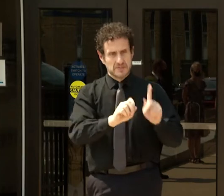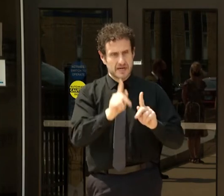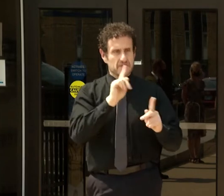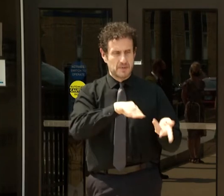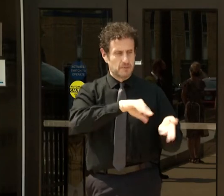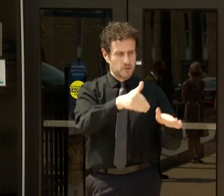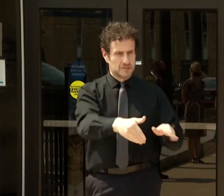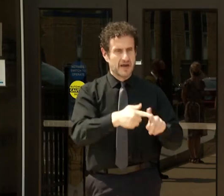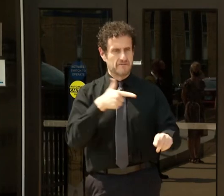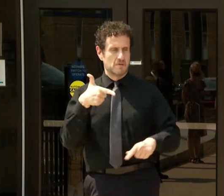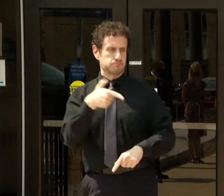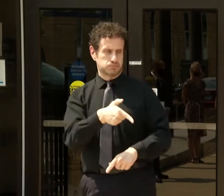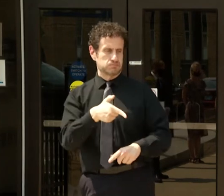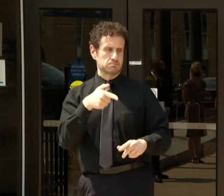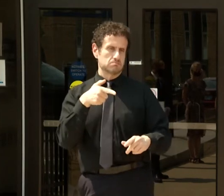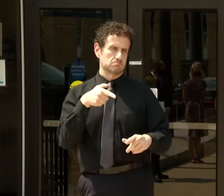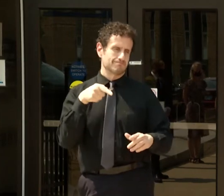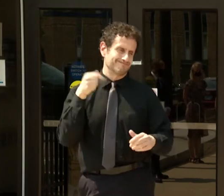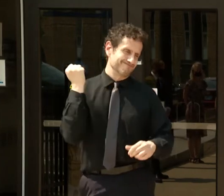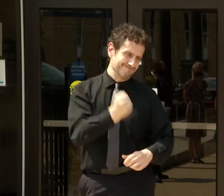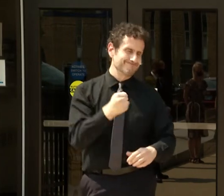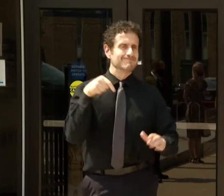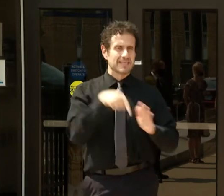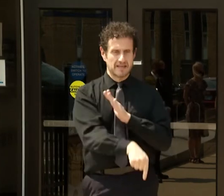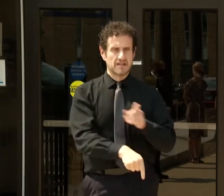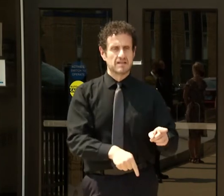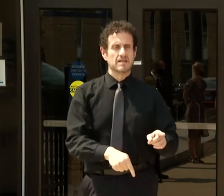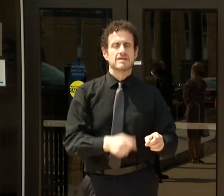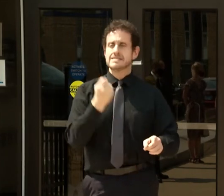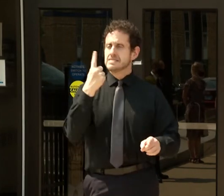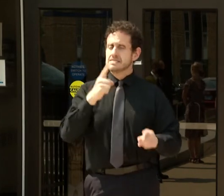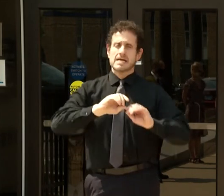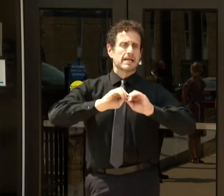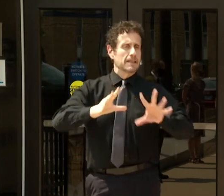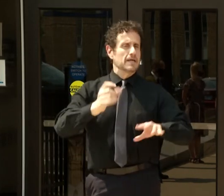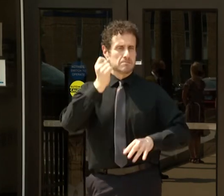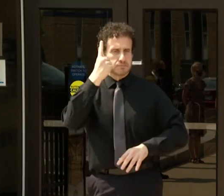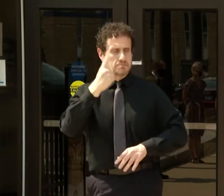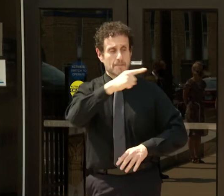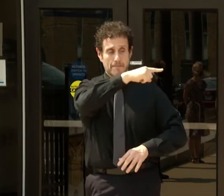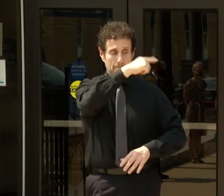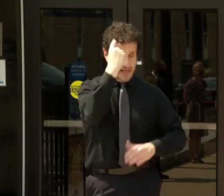The numbers are clear. Our black and brown communities are still the hardest hit.